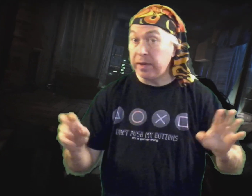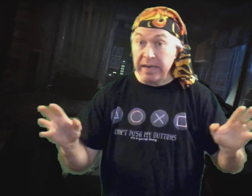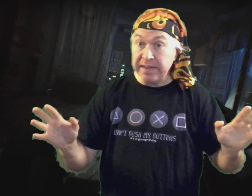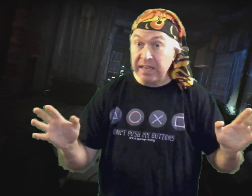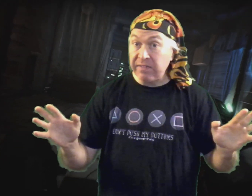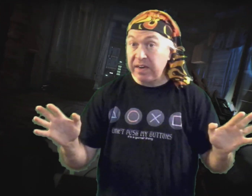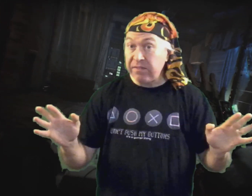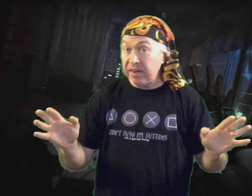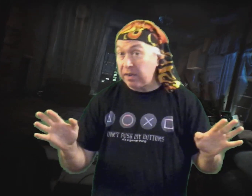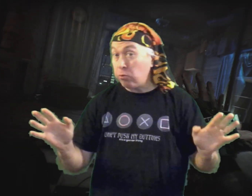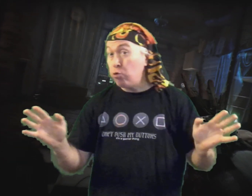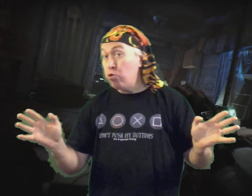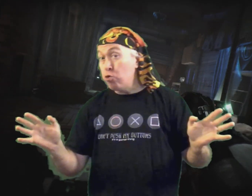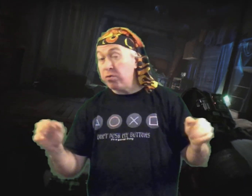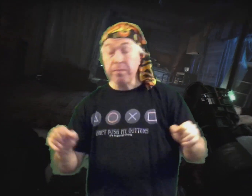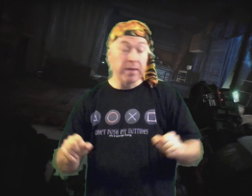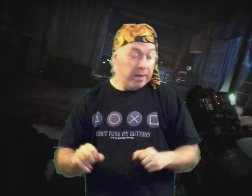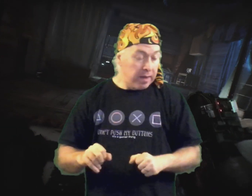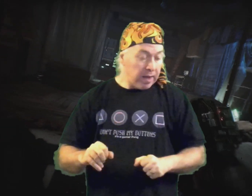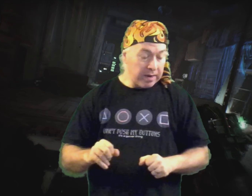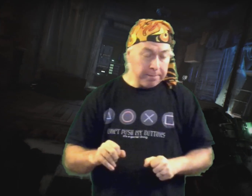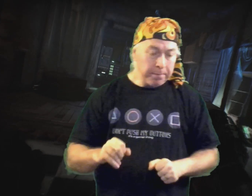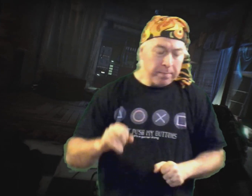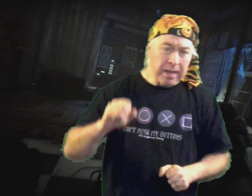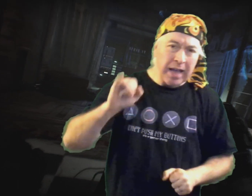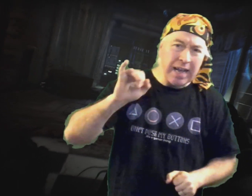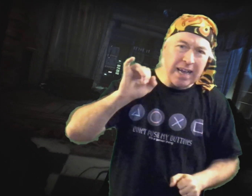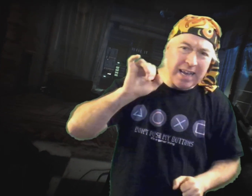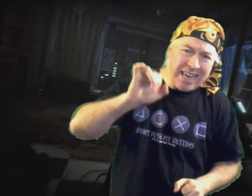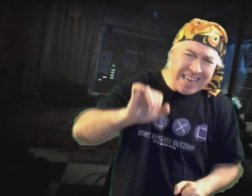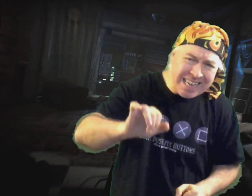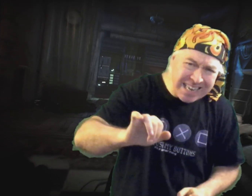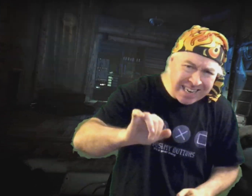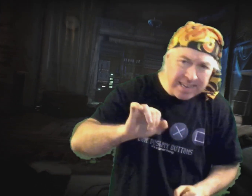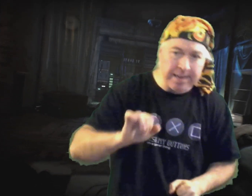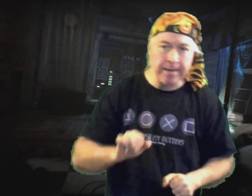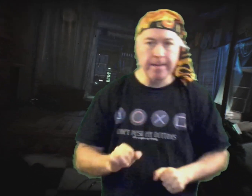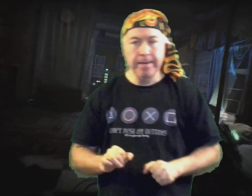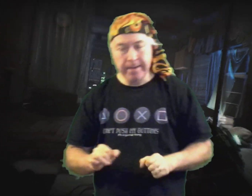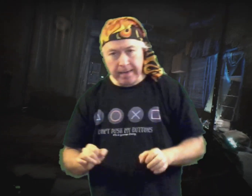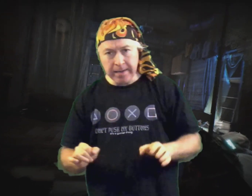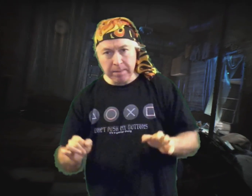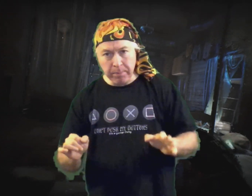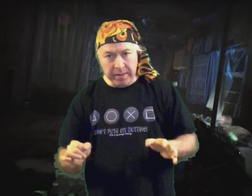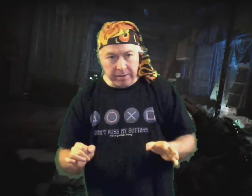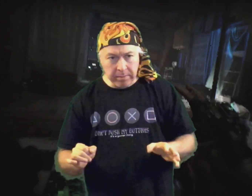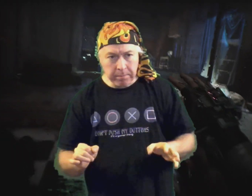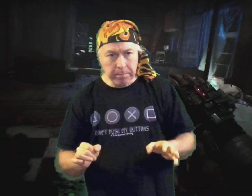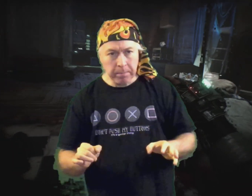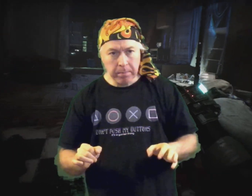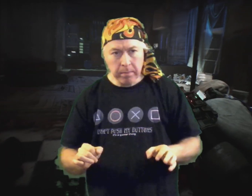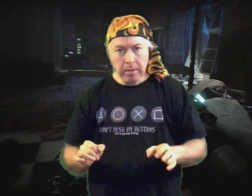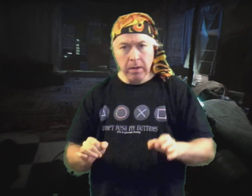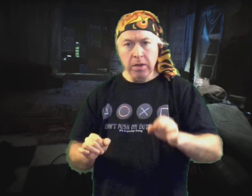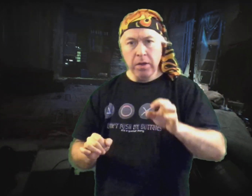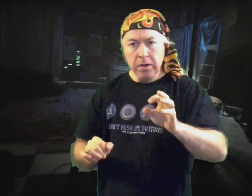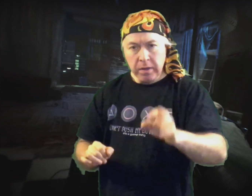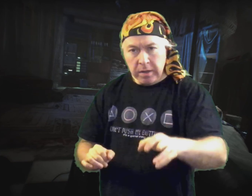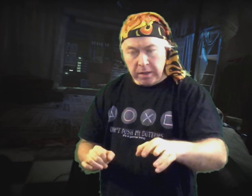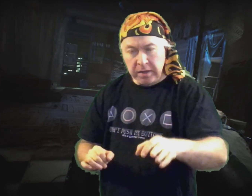in case they give it a different title. Alright, is, say to the player, you can